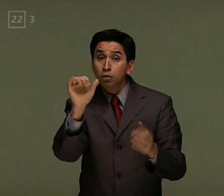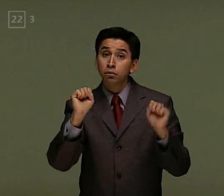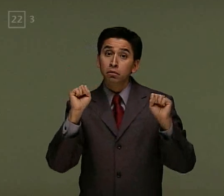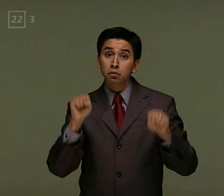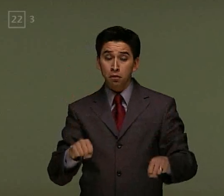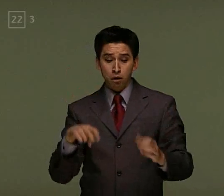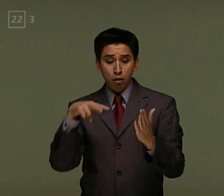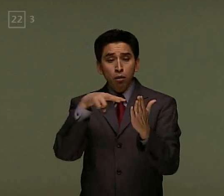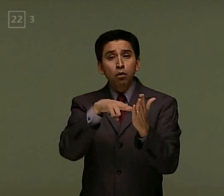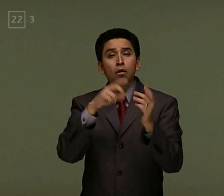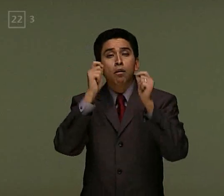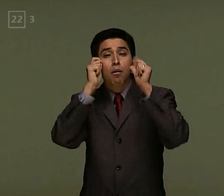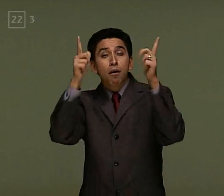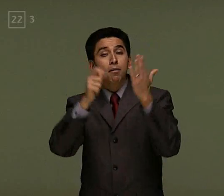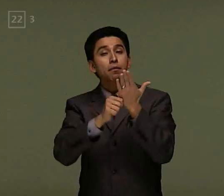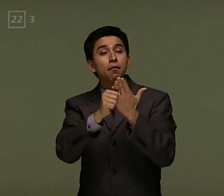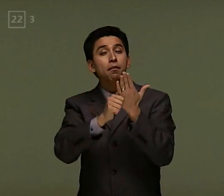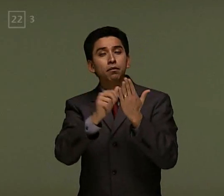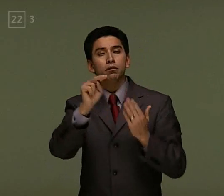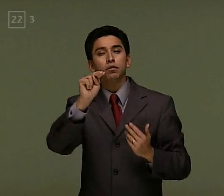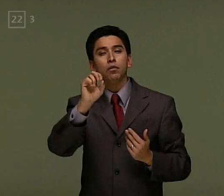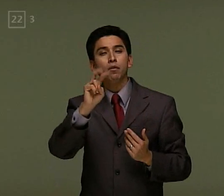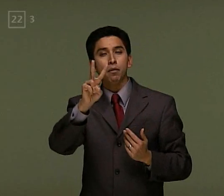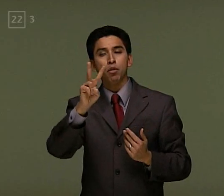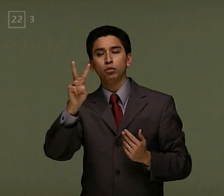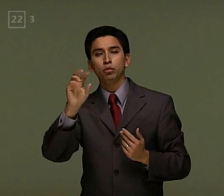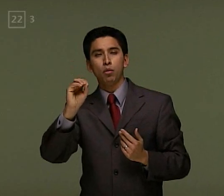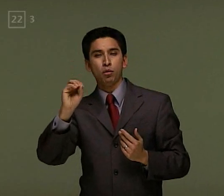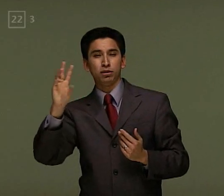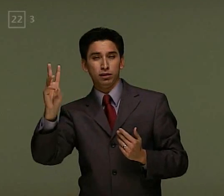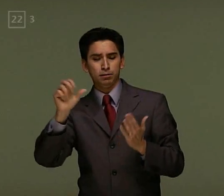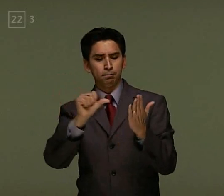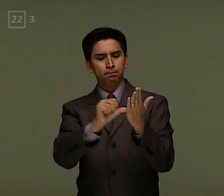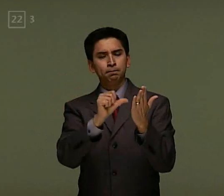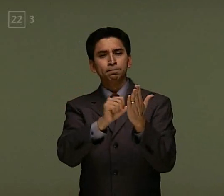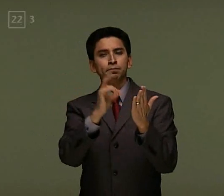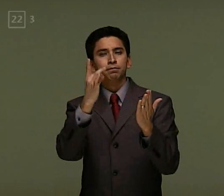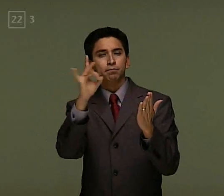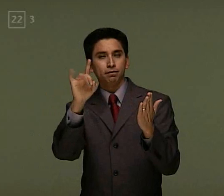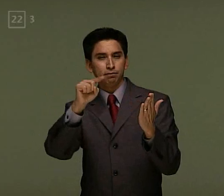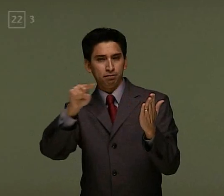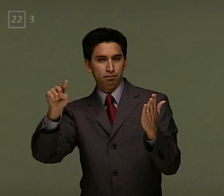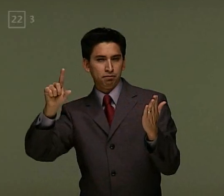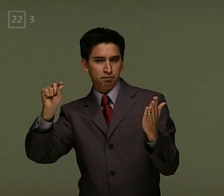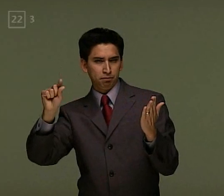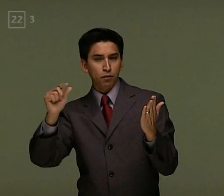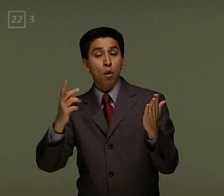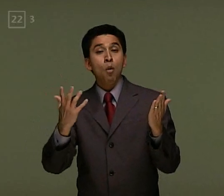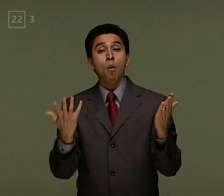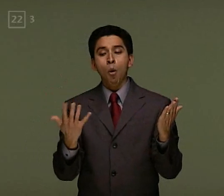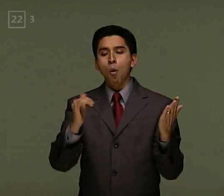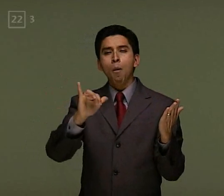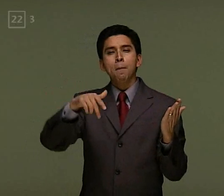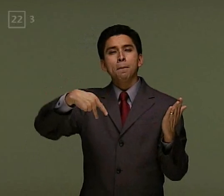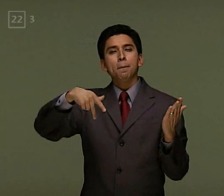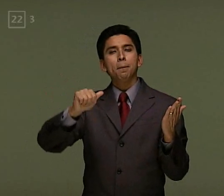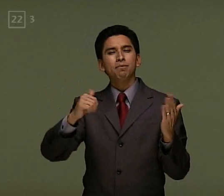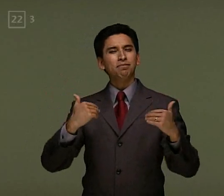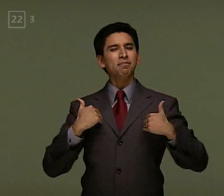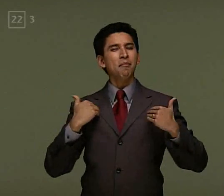cause it's good for a damn hill Damn babe God kill a bitch with my reign Where my random bass guy got the